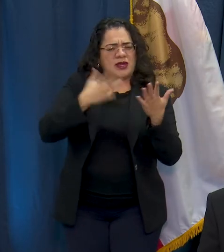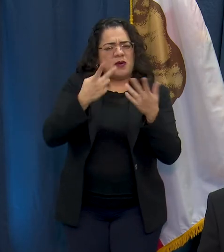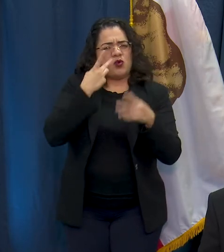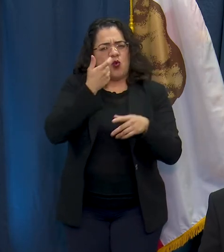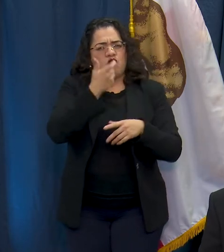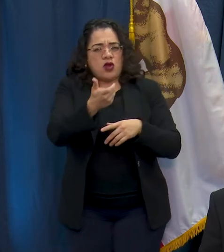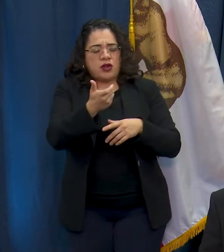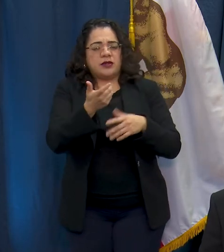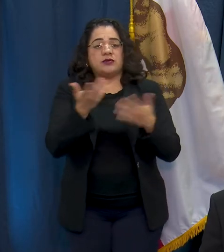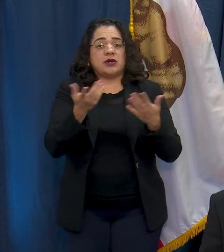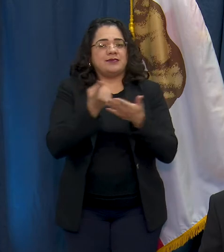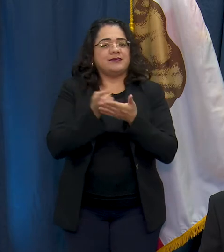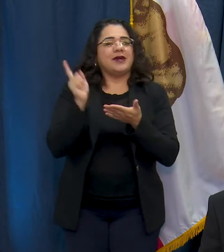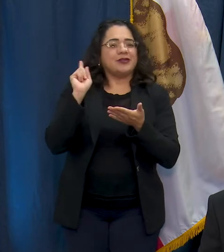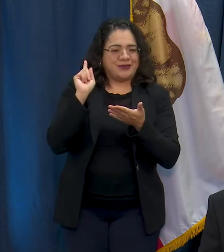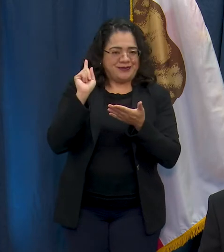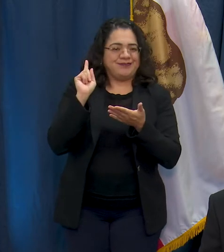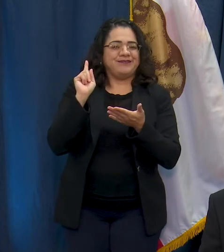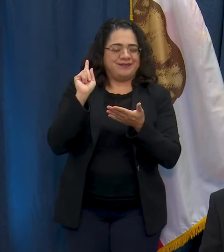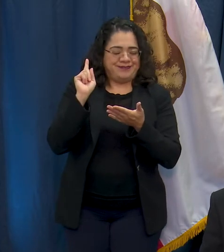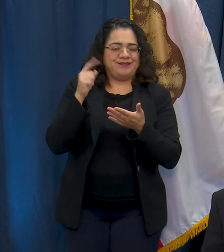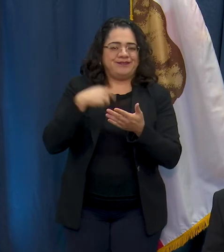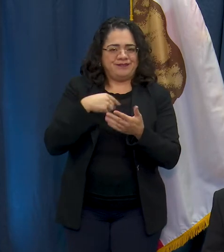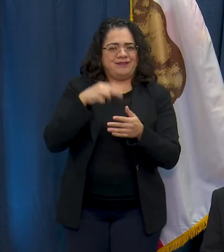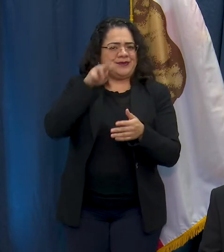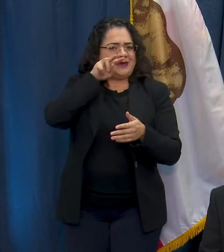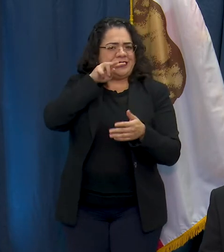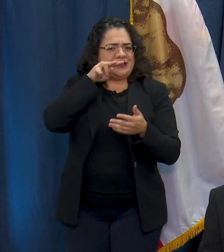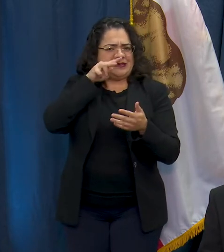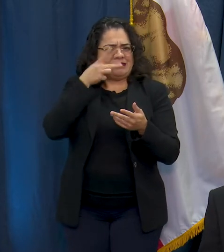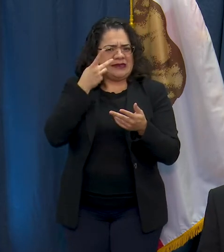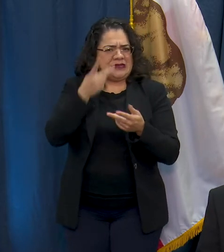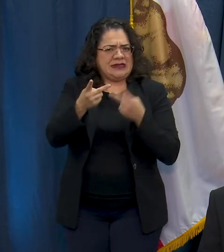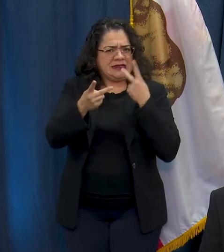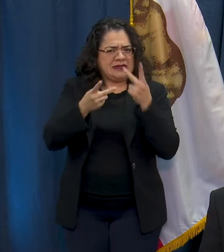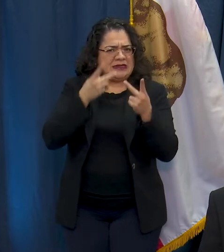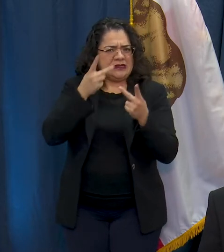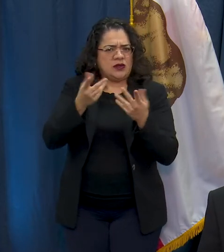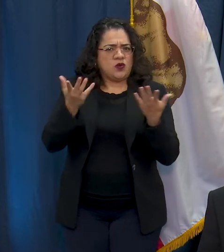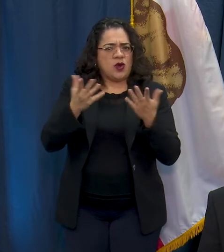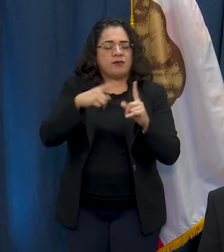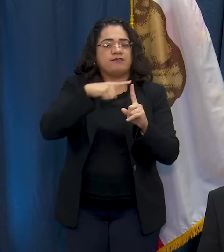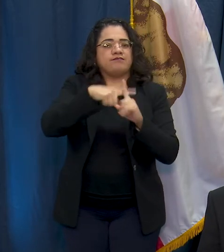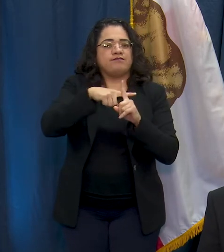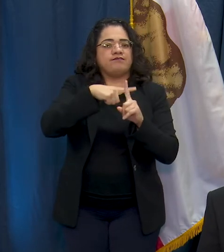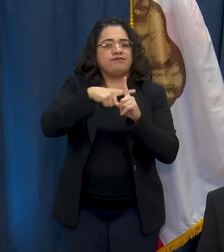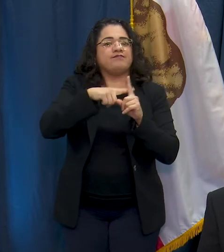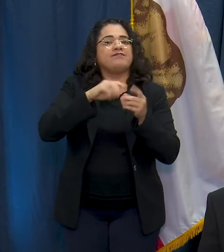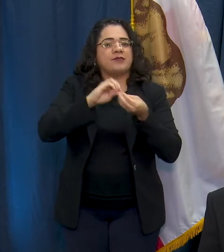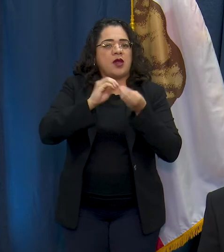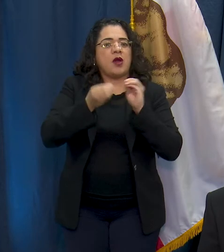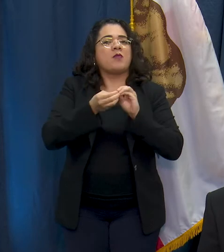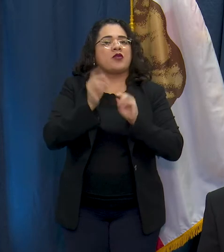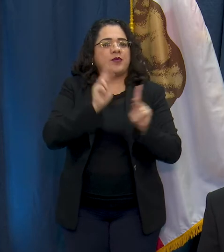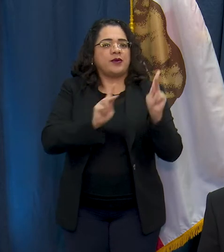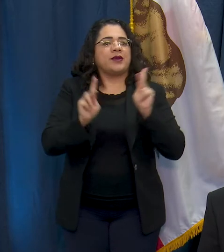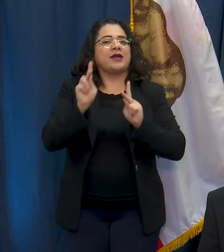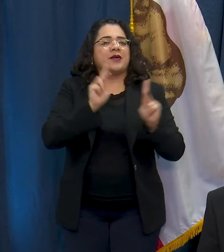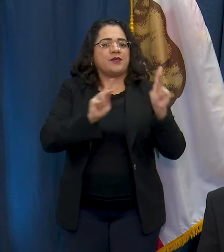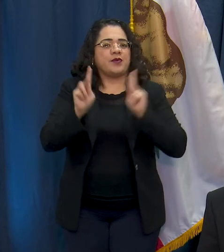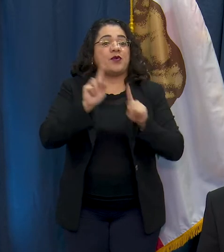bit about this last week that we are starting to see more positive infection rates at some of our senior